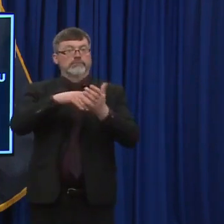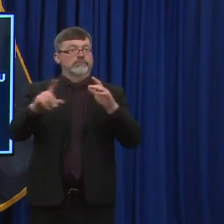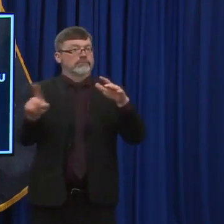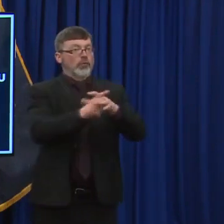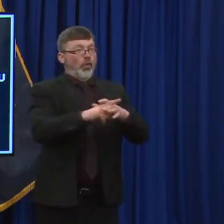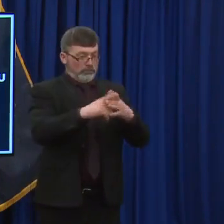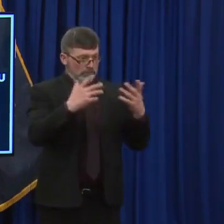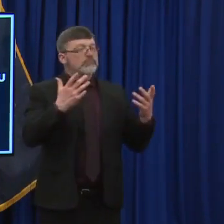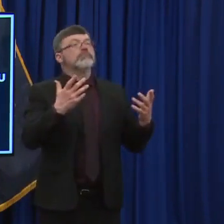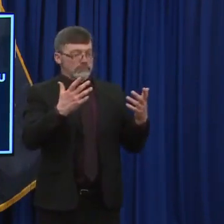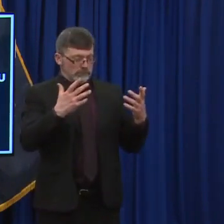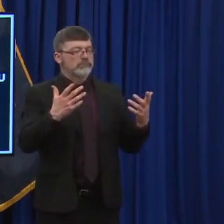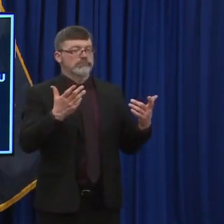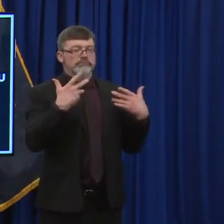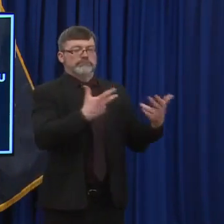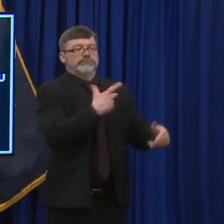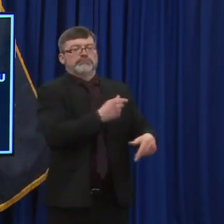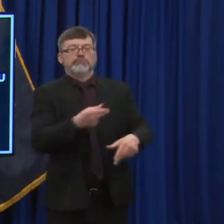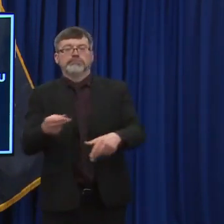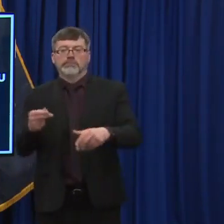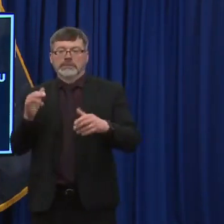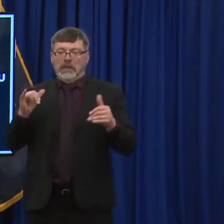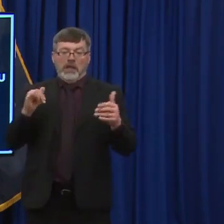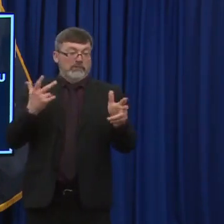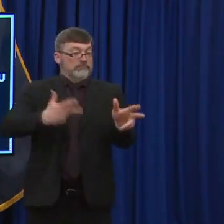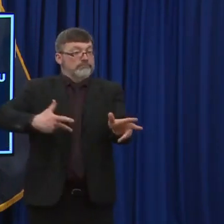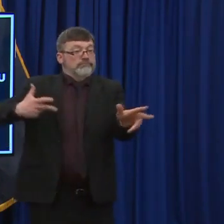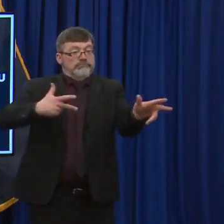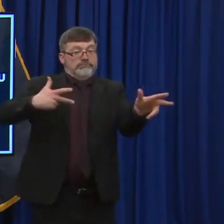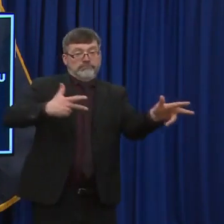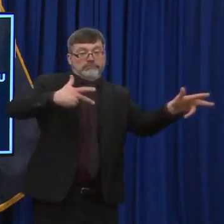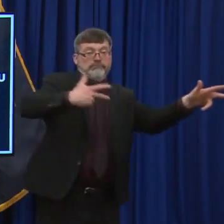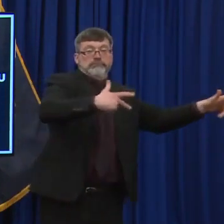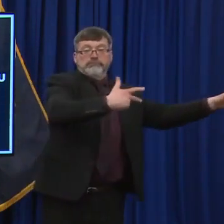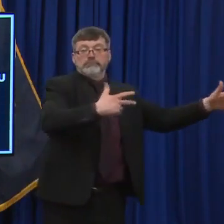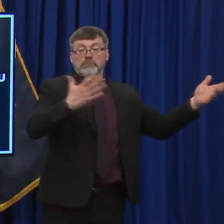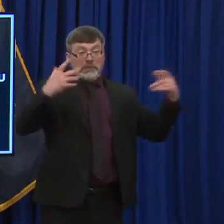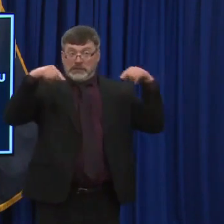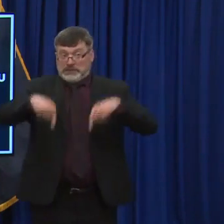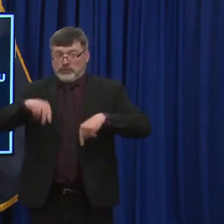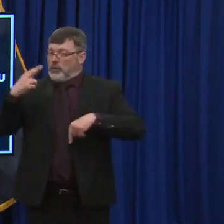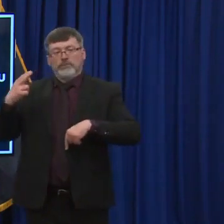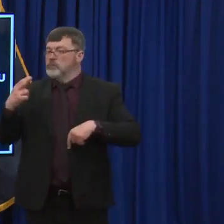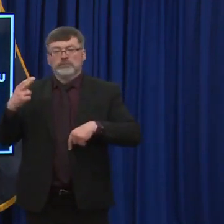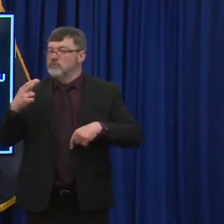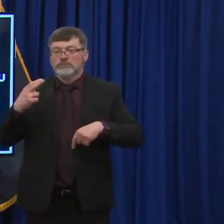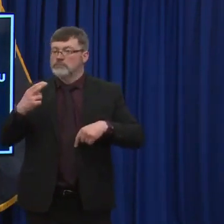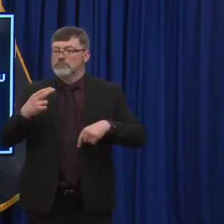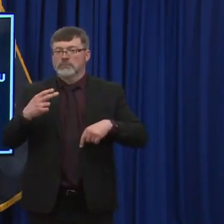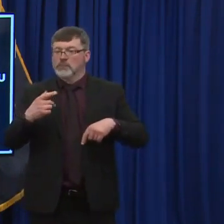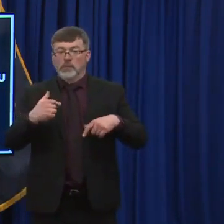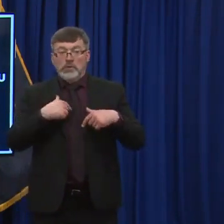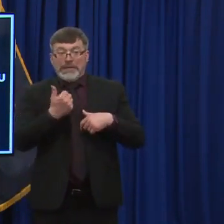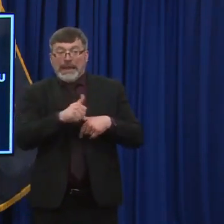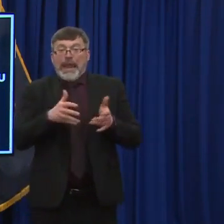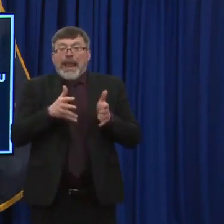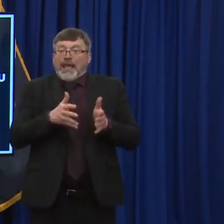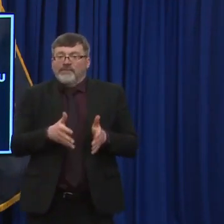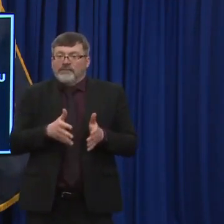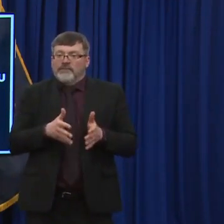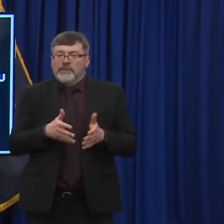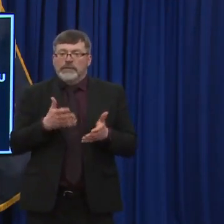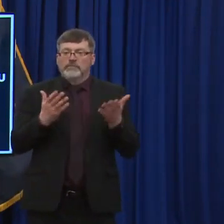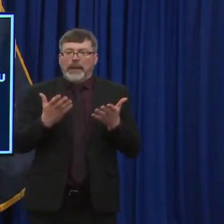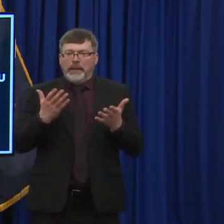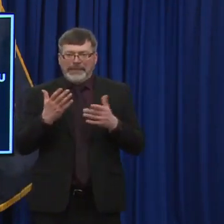kind of gets in line and maybe they have a little extra, maybe they don't. Um, if we have extra at the end of the day, sometimes it could become maybe because someone didn't show up